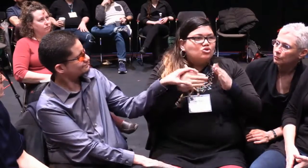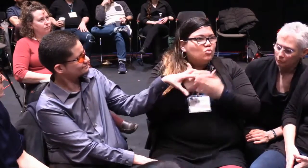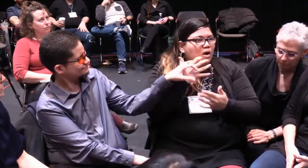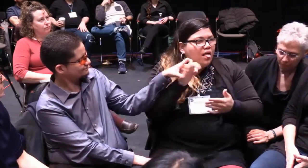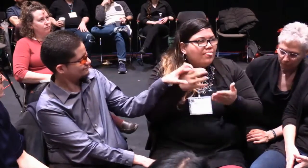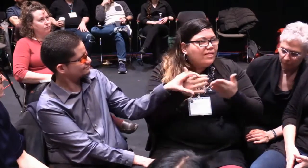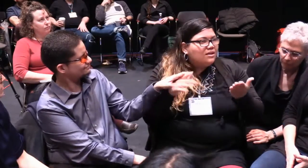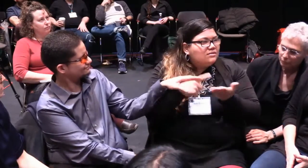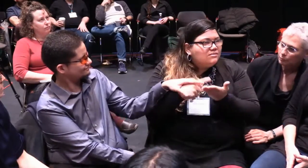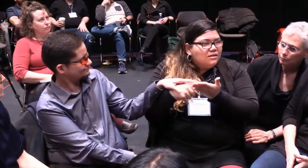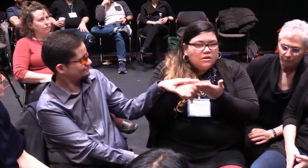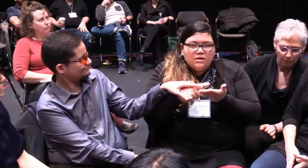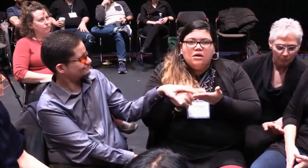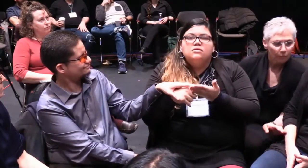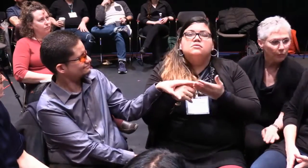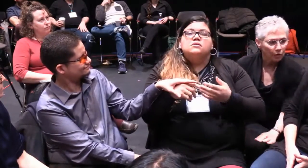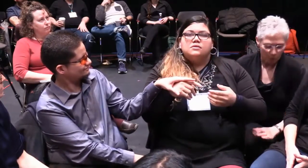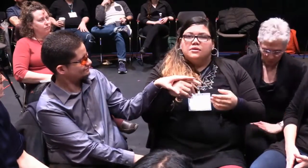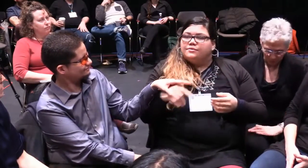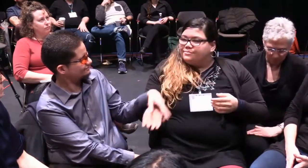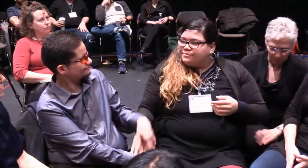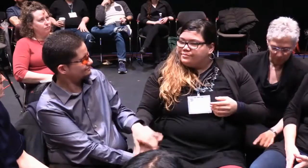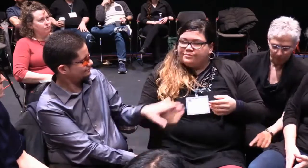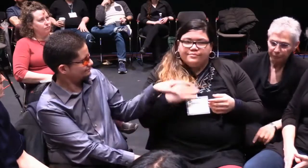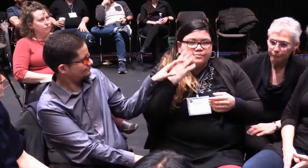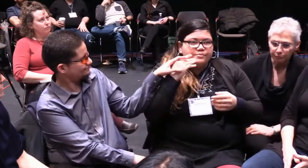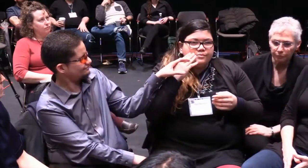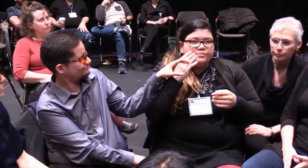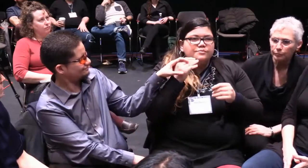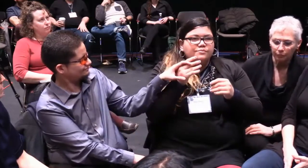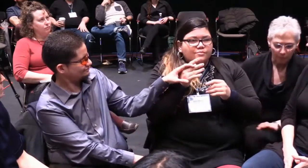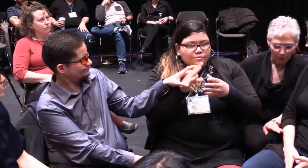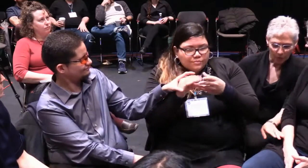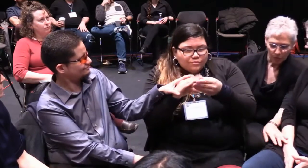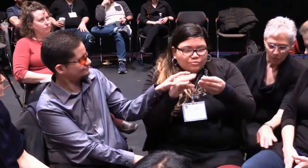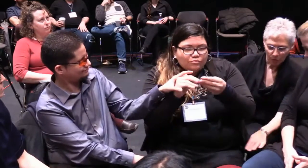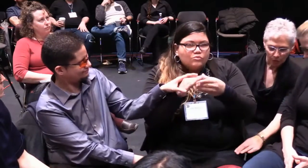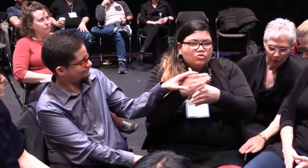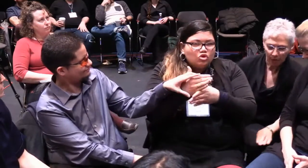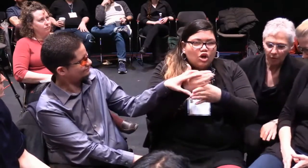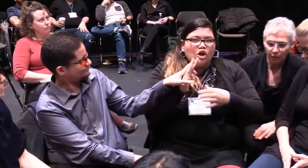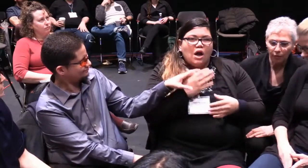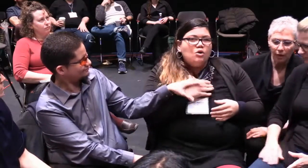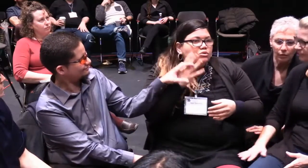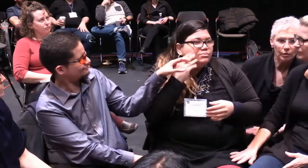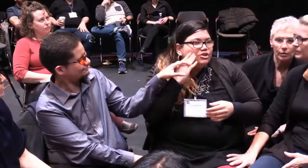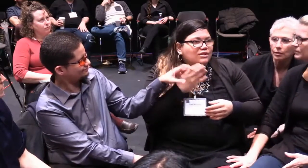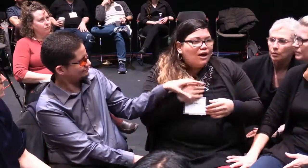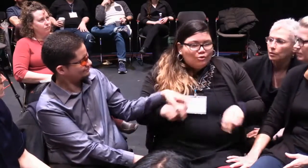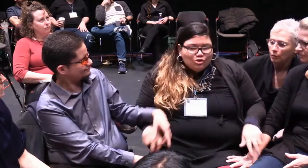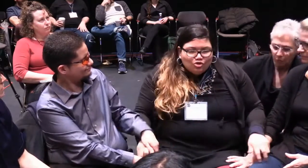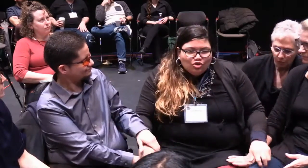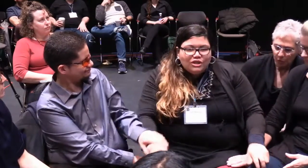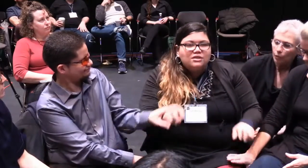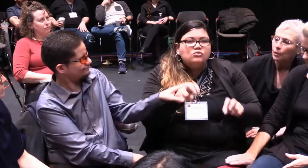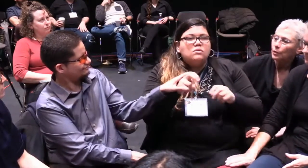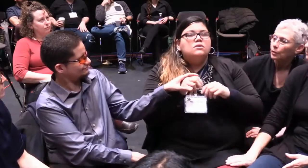Identity as a person of color within the deaf-blind community. It's an interesting thing to speak about, and Jasper may add to this,